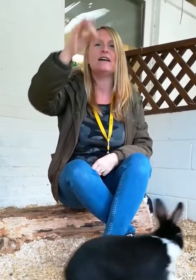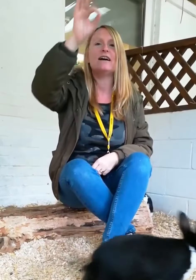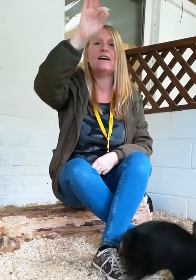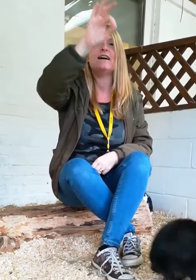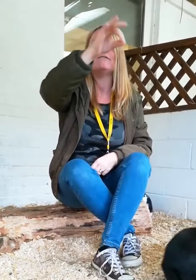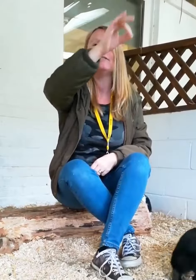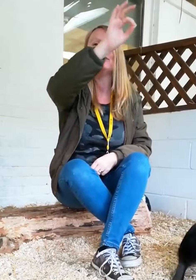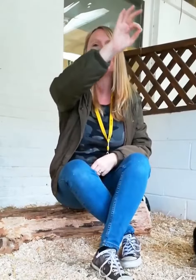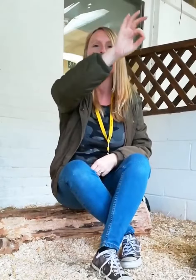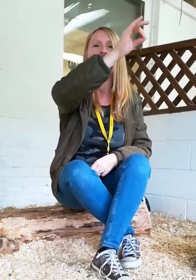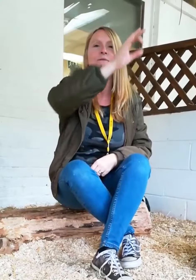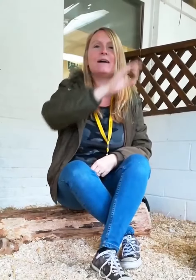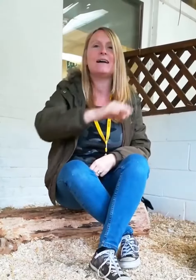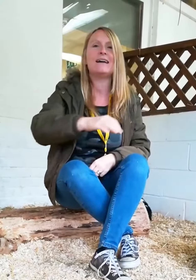fly flew away.